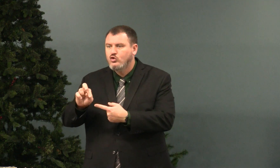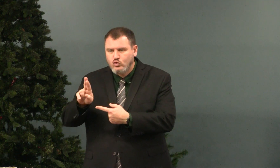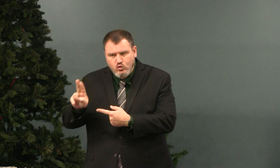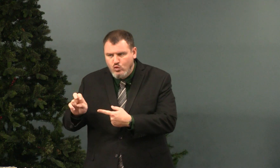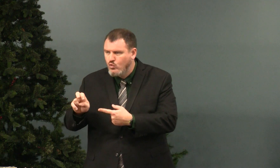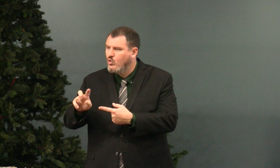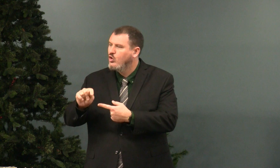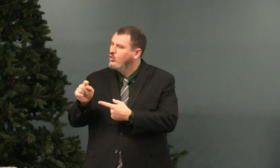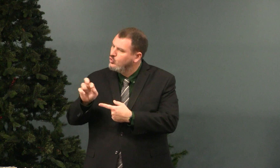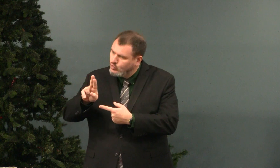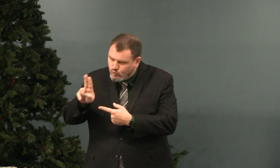Remember the true?